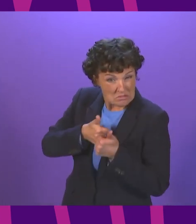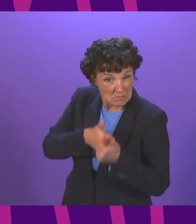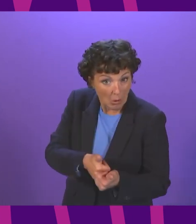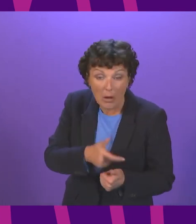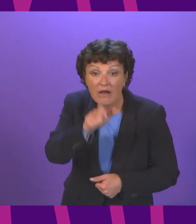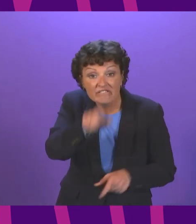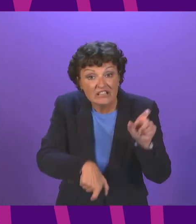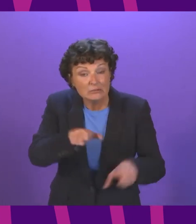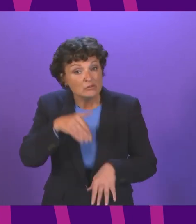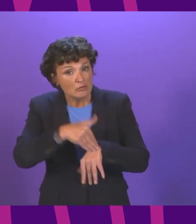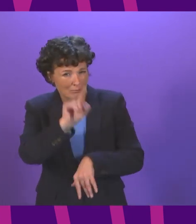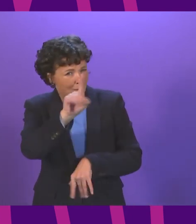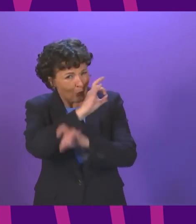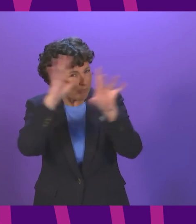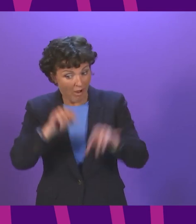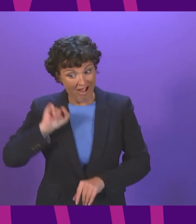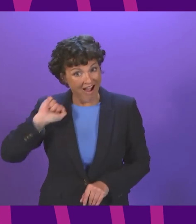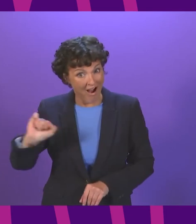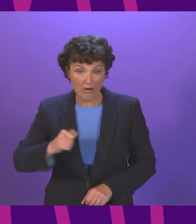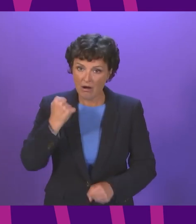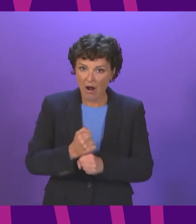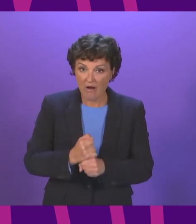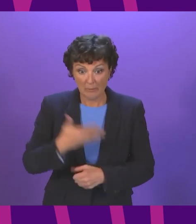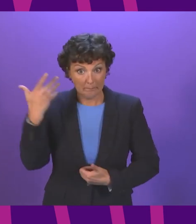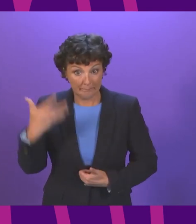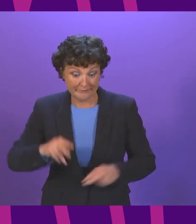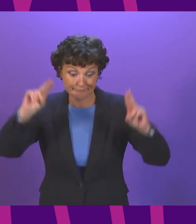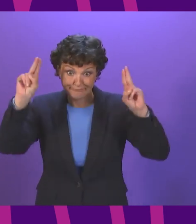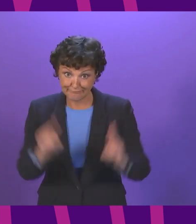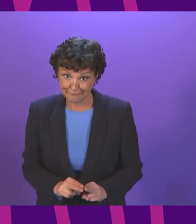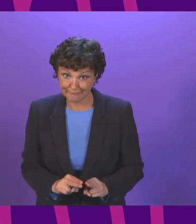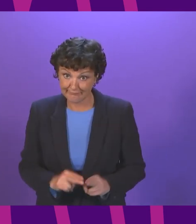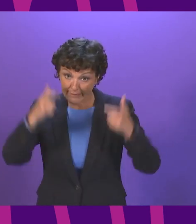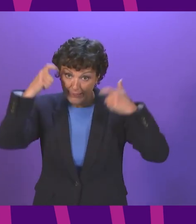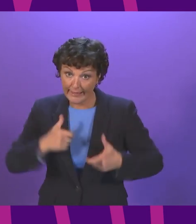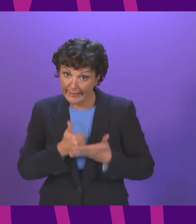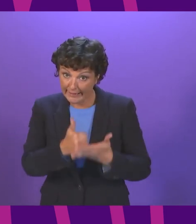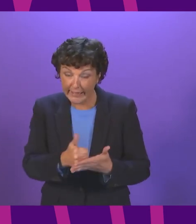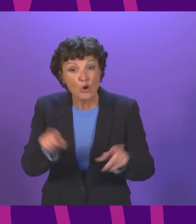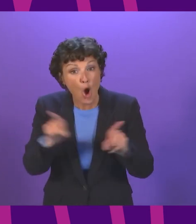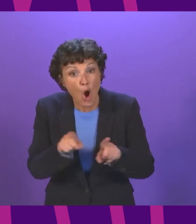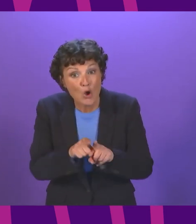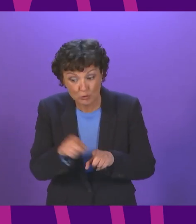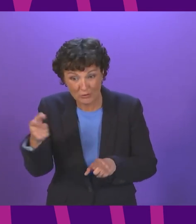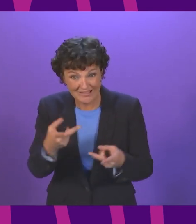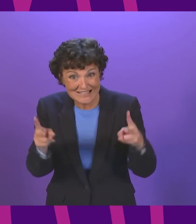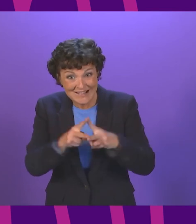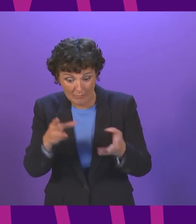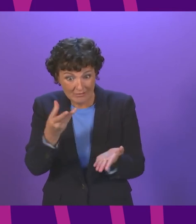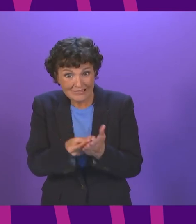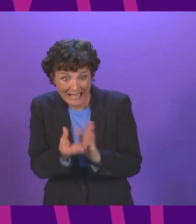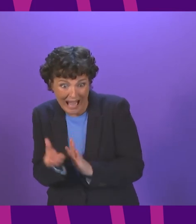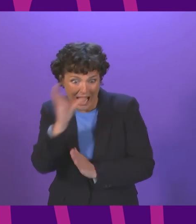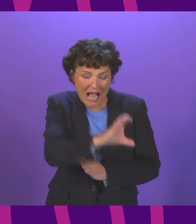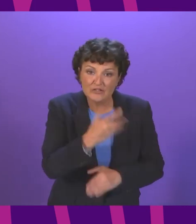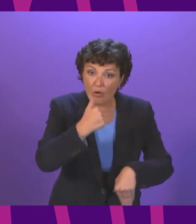of crime but let's not forget it was her government that cut legal aid and has spent double the amount of cash on offender services than on victim